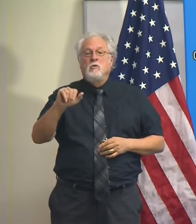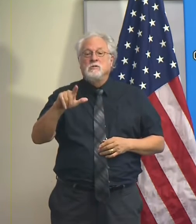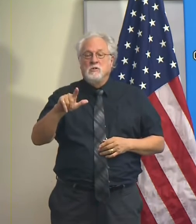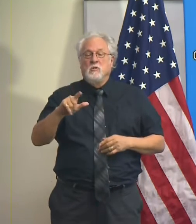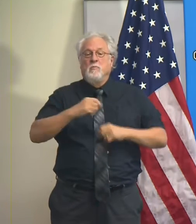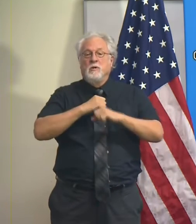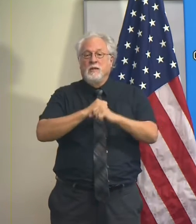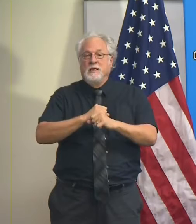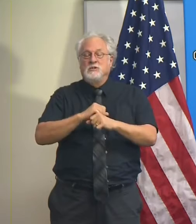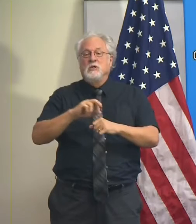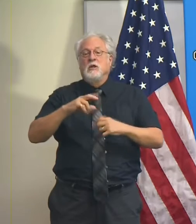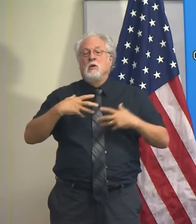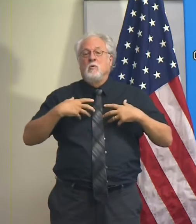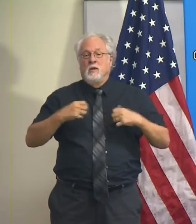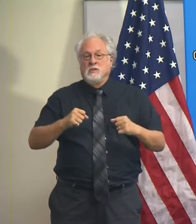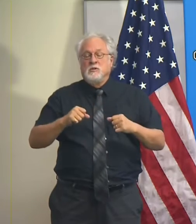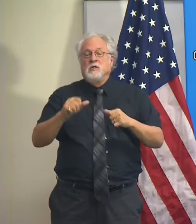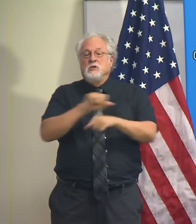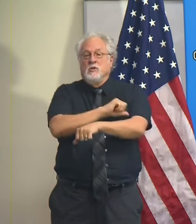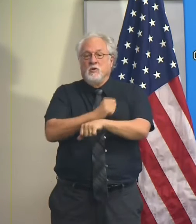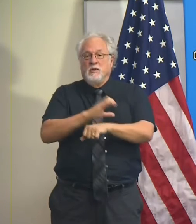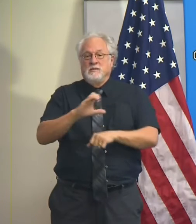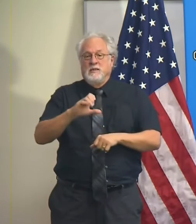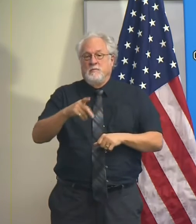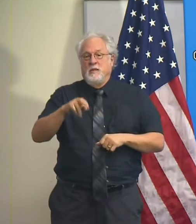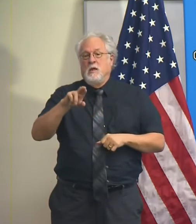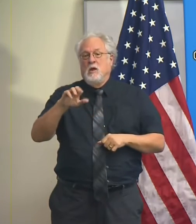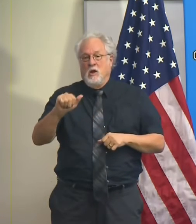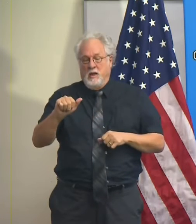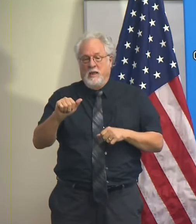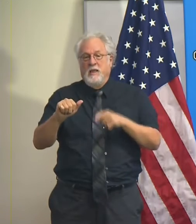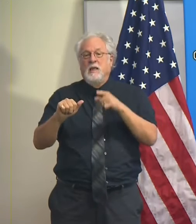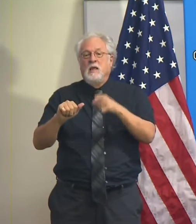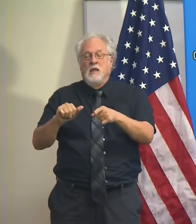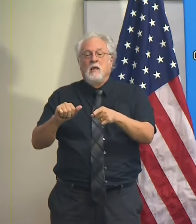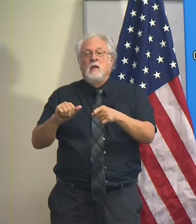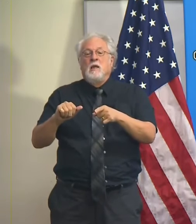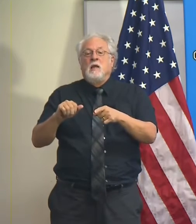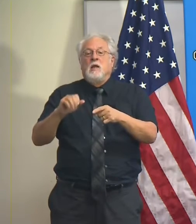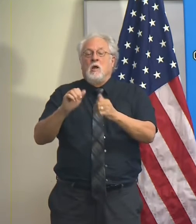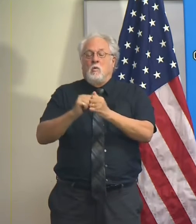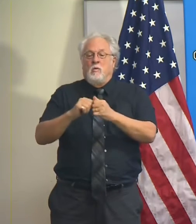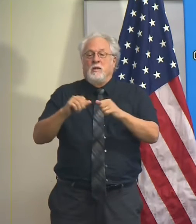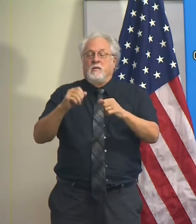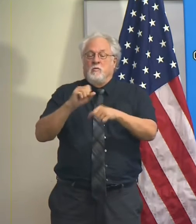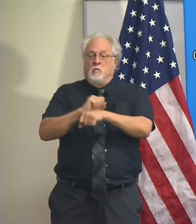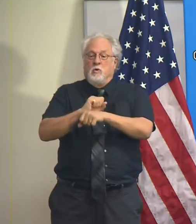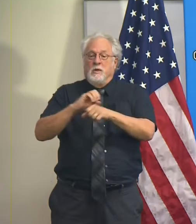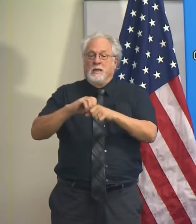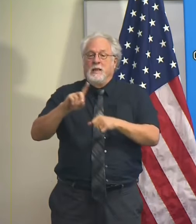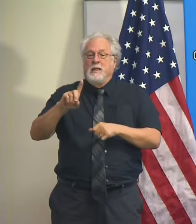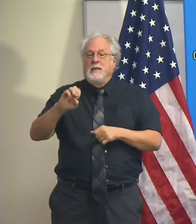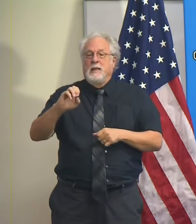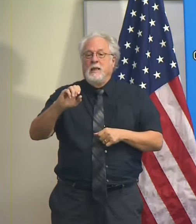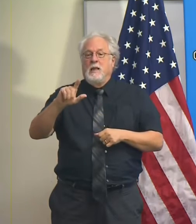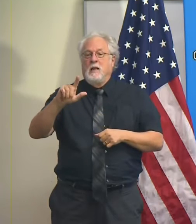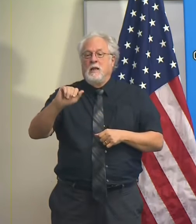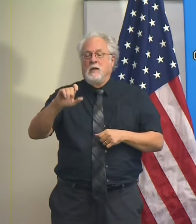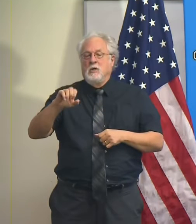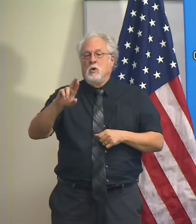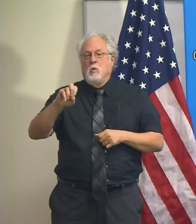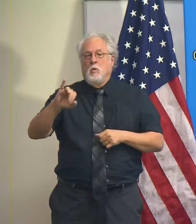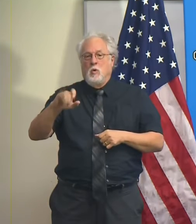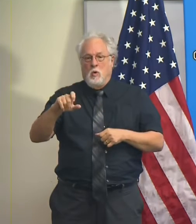Restoration Authority is assisting St. Bernard Parish with flood fighting efforts in the Delacroix area. They're working the sandbag